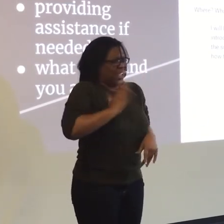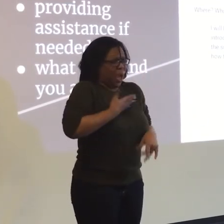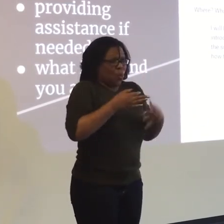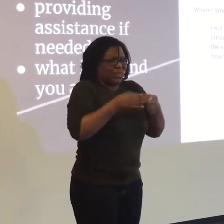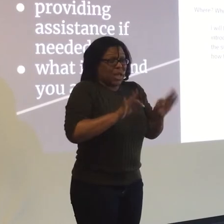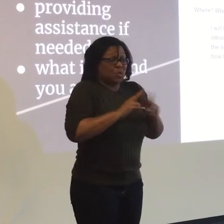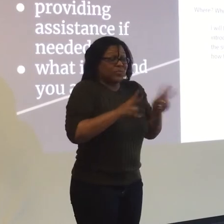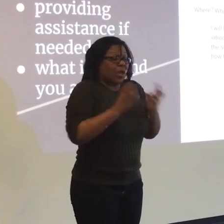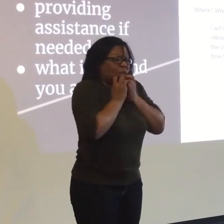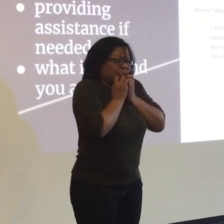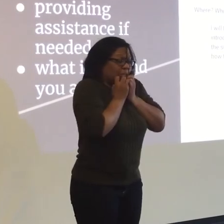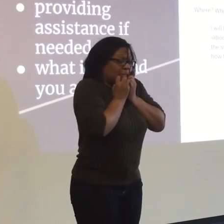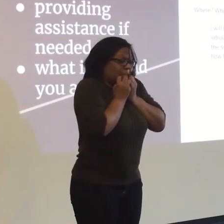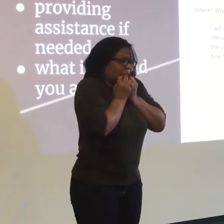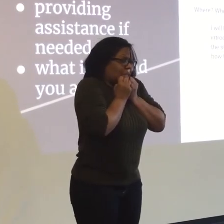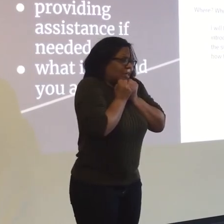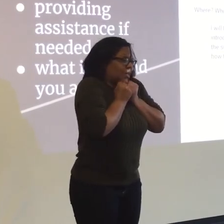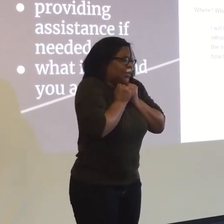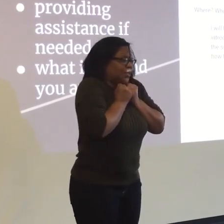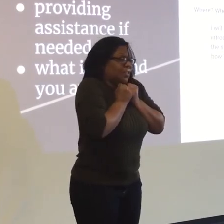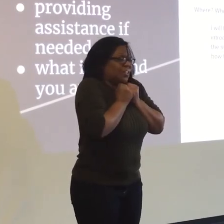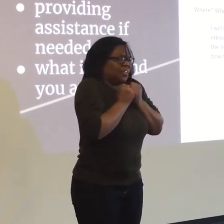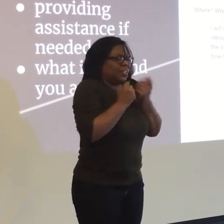time to learn our language and culture. We value it.